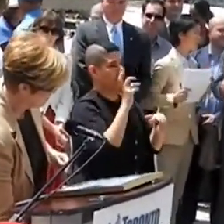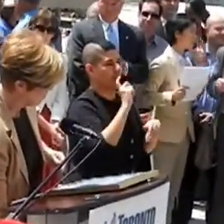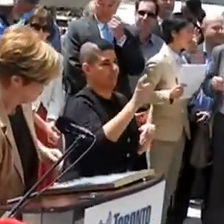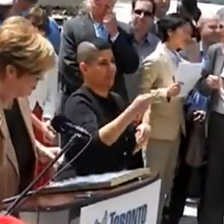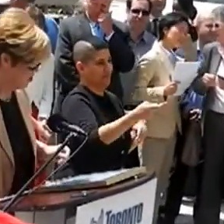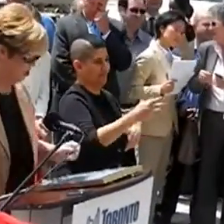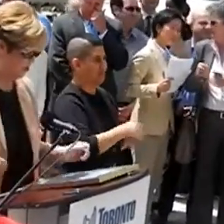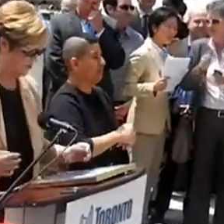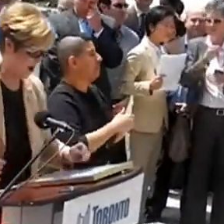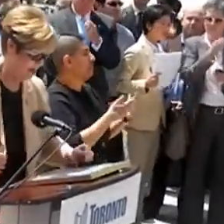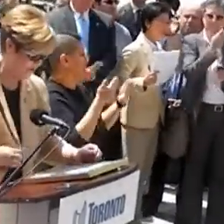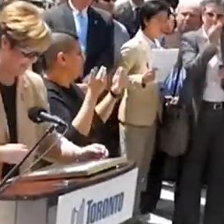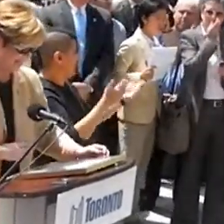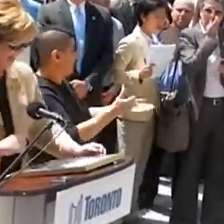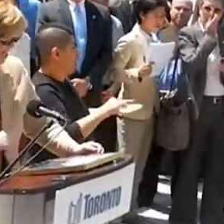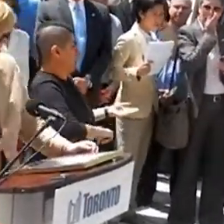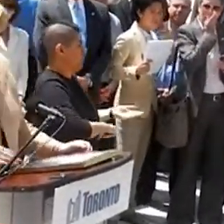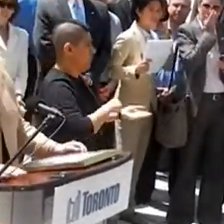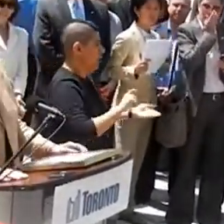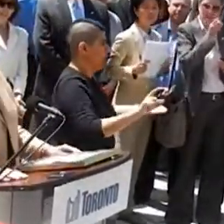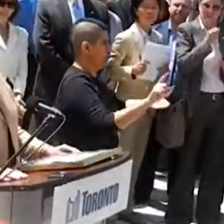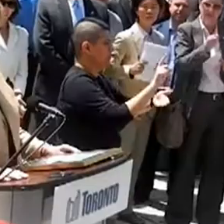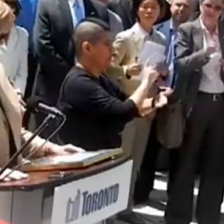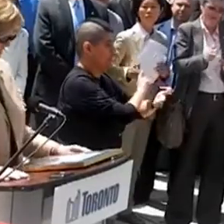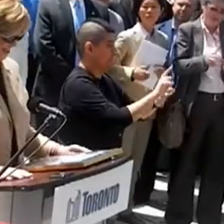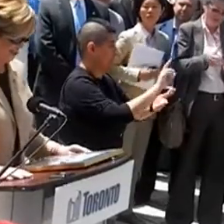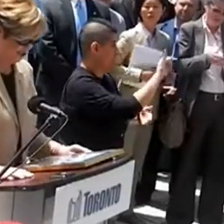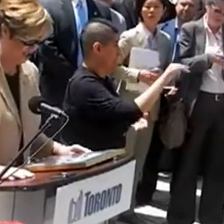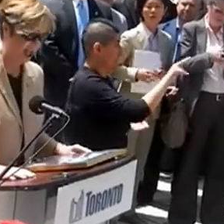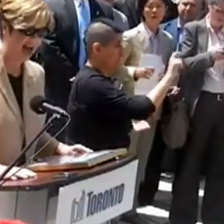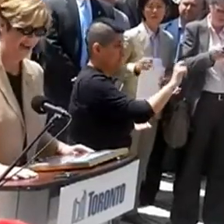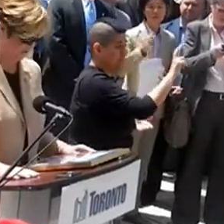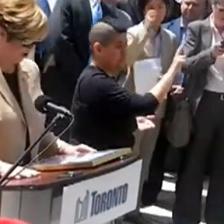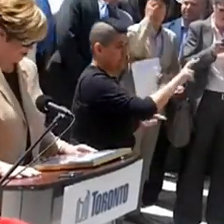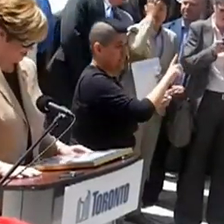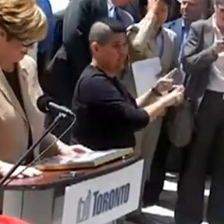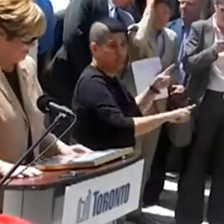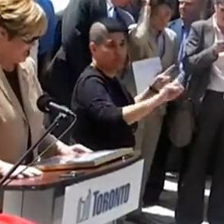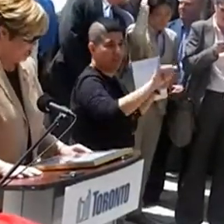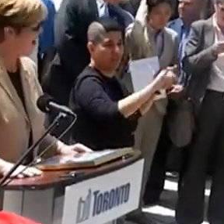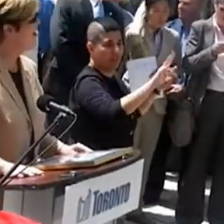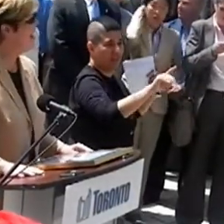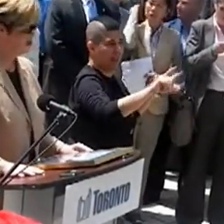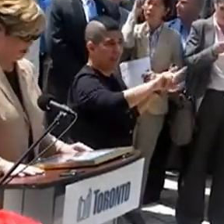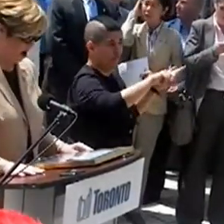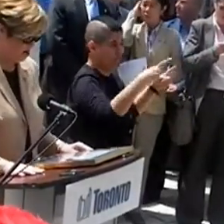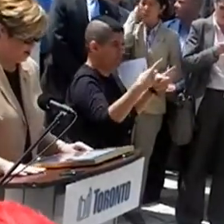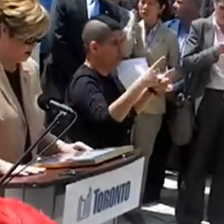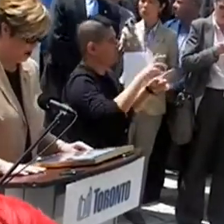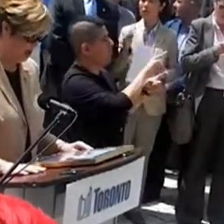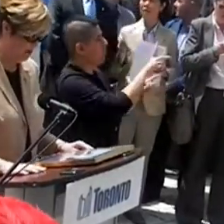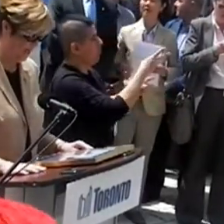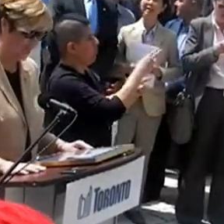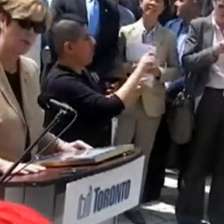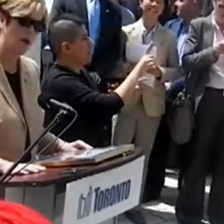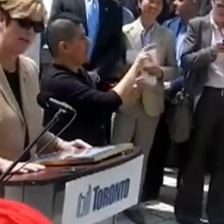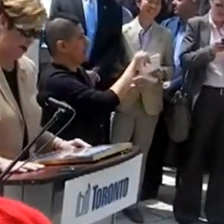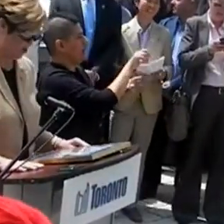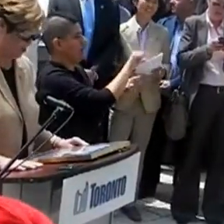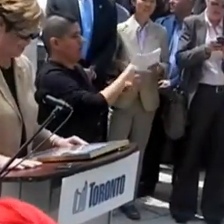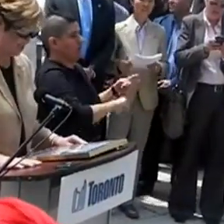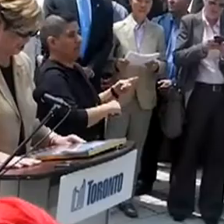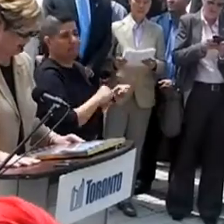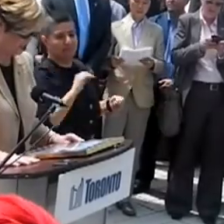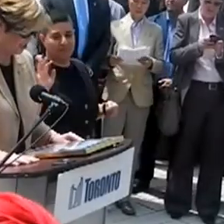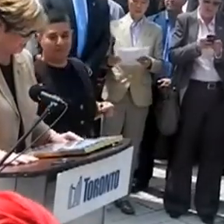without further ado, Pride Week, June 22nd to July 1st. Whereas Toronto's Pride Week is one